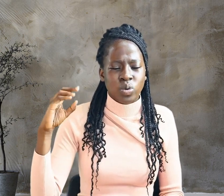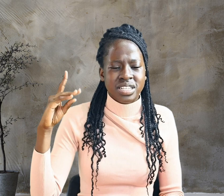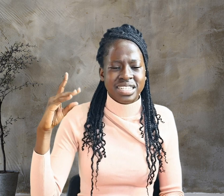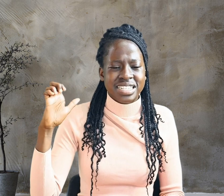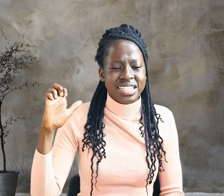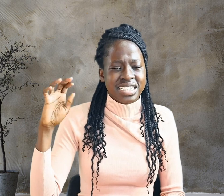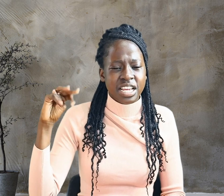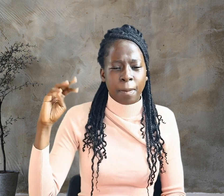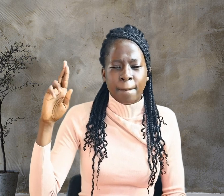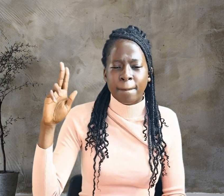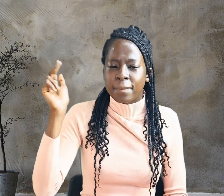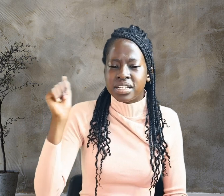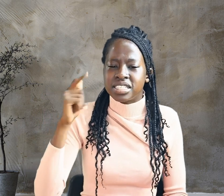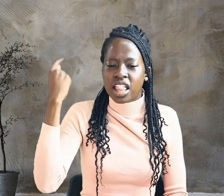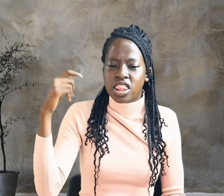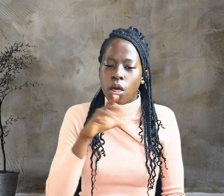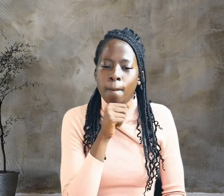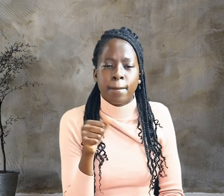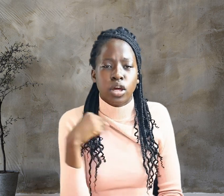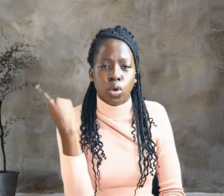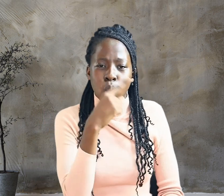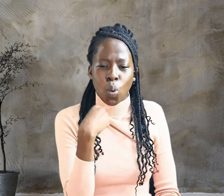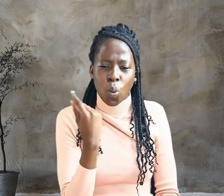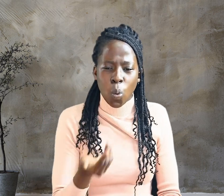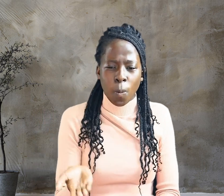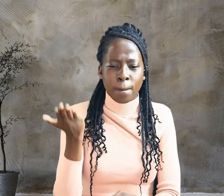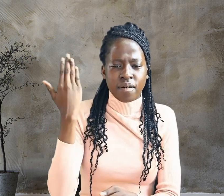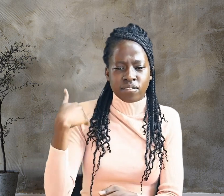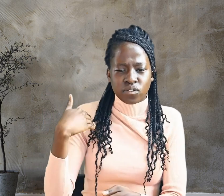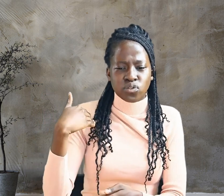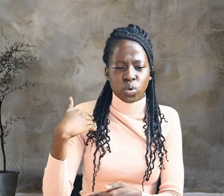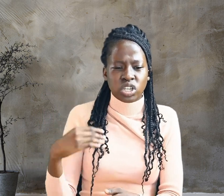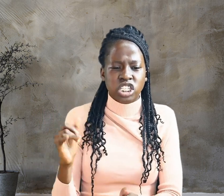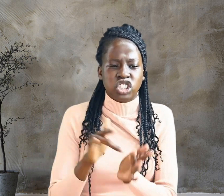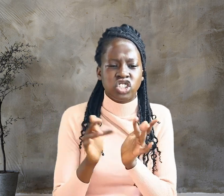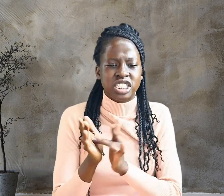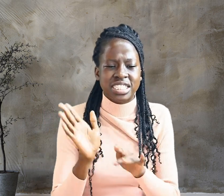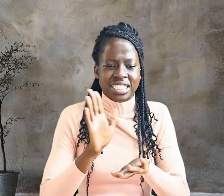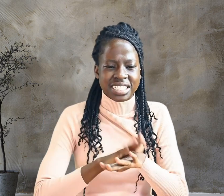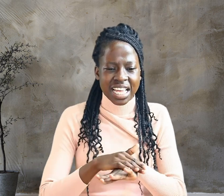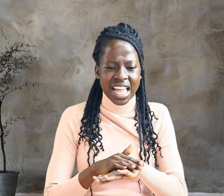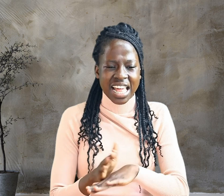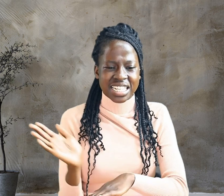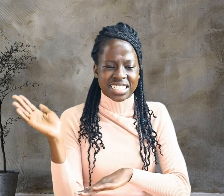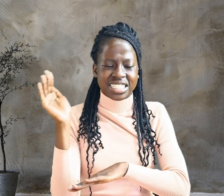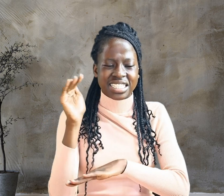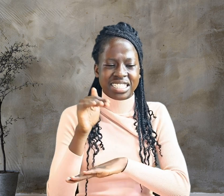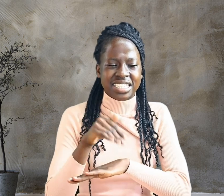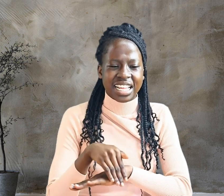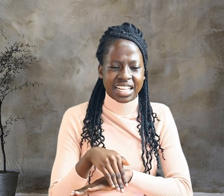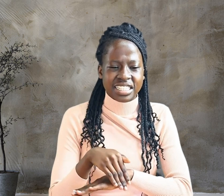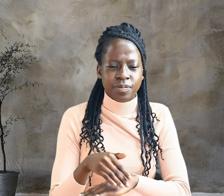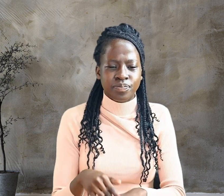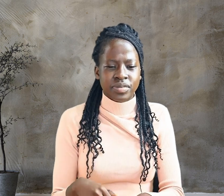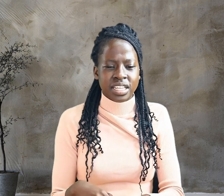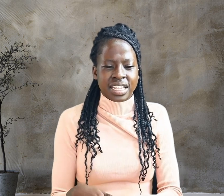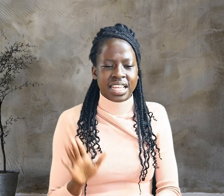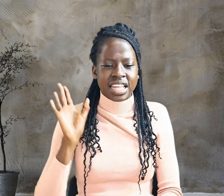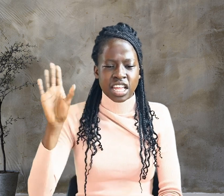Jesus at night. Nicodemus brought a mixture of myrrh and aloes, about 75